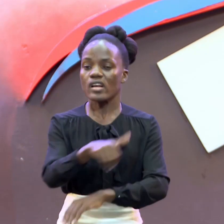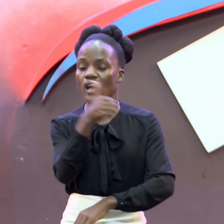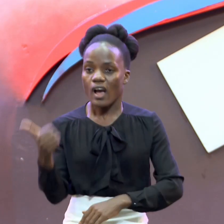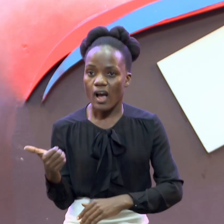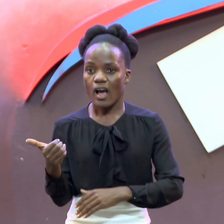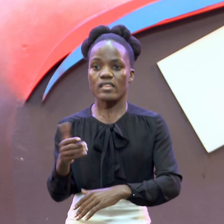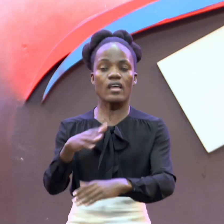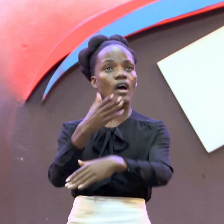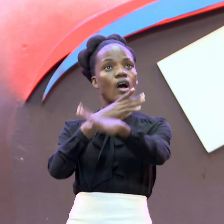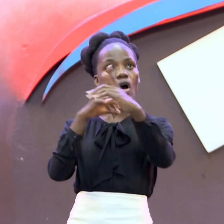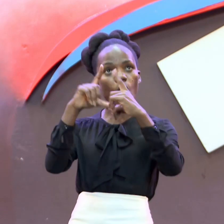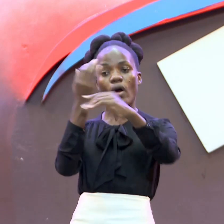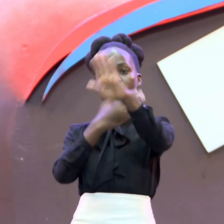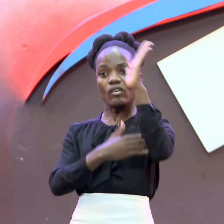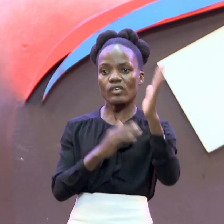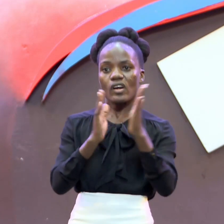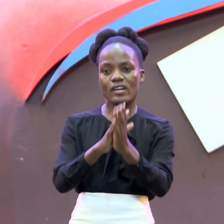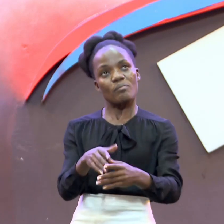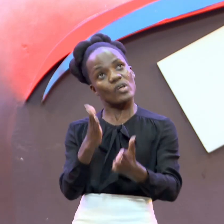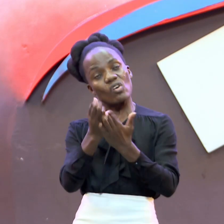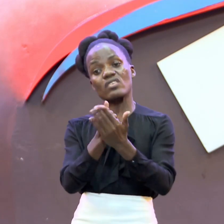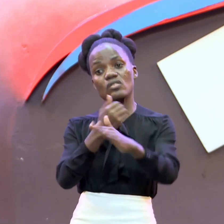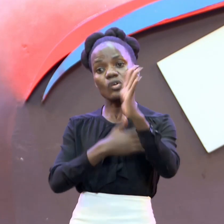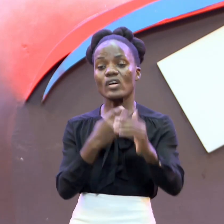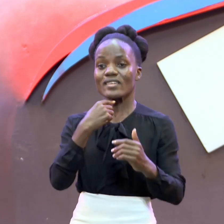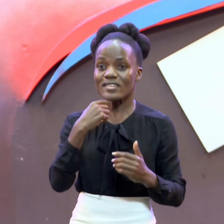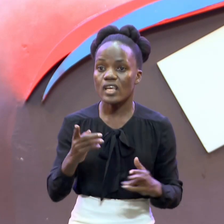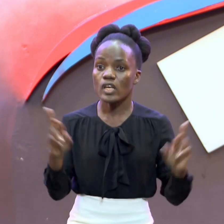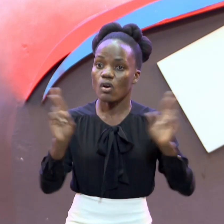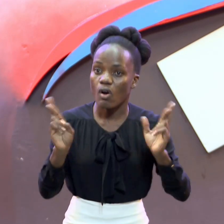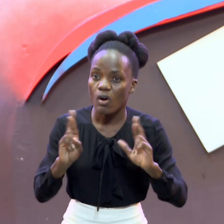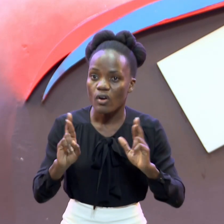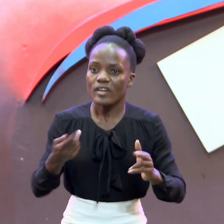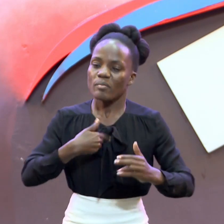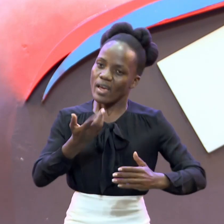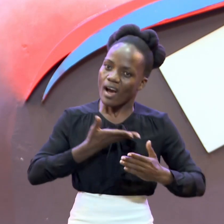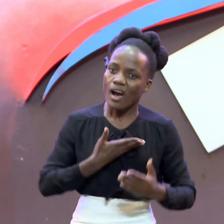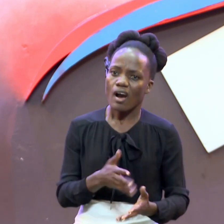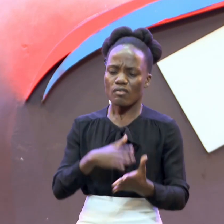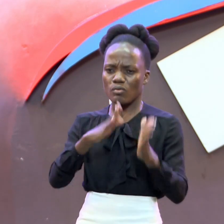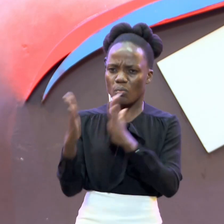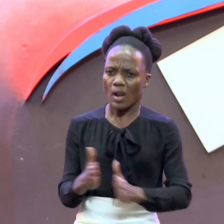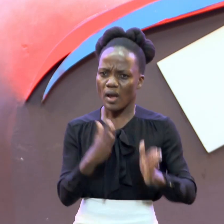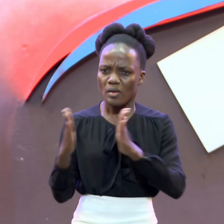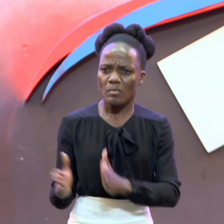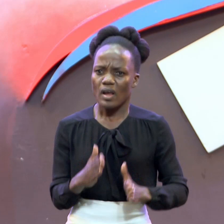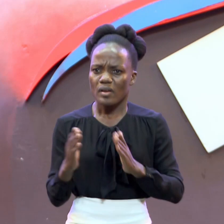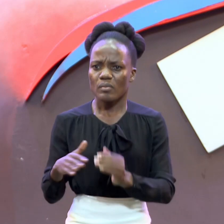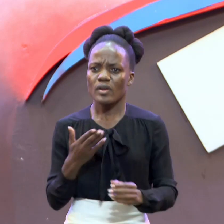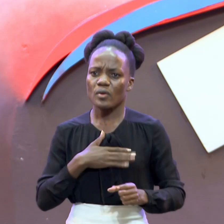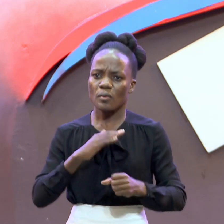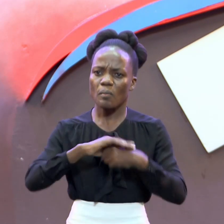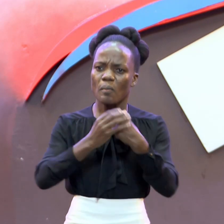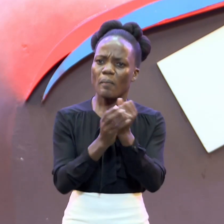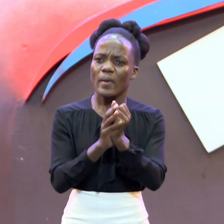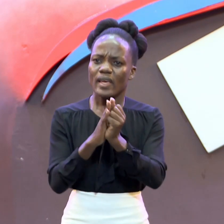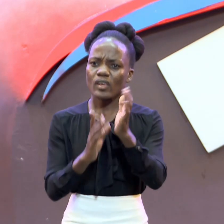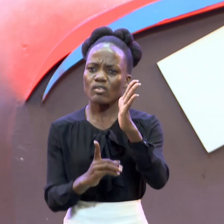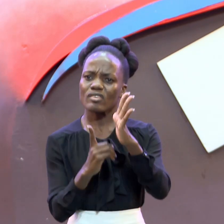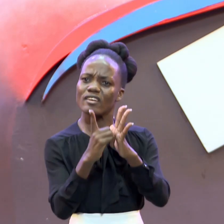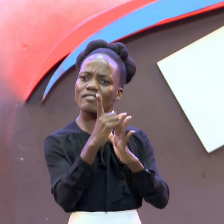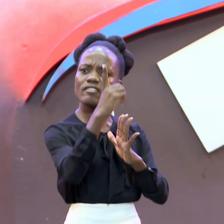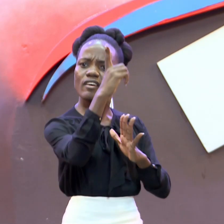Good Plans For You Plans To Prosper You Plans To Take You